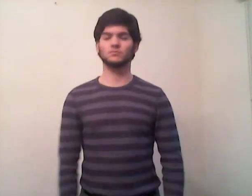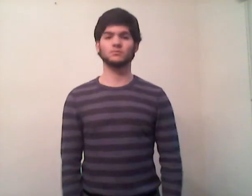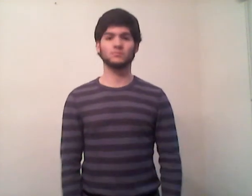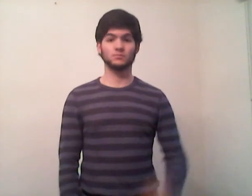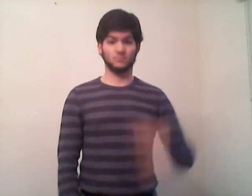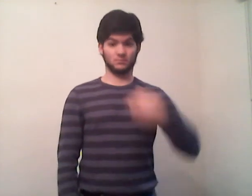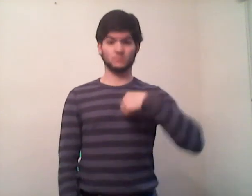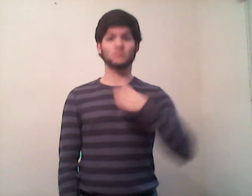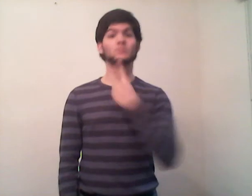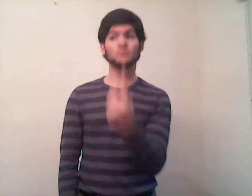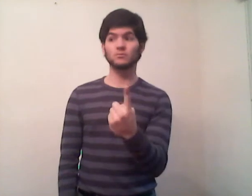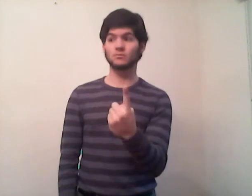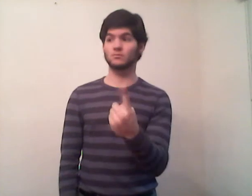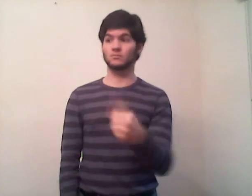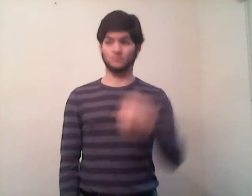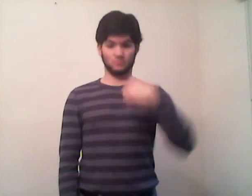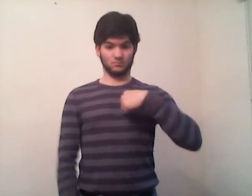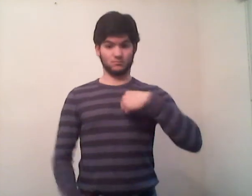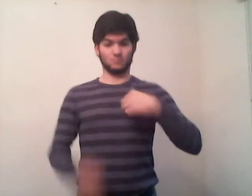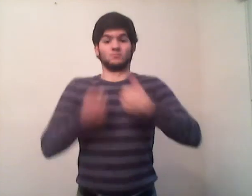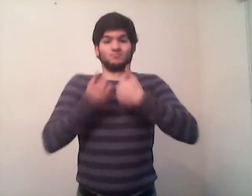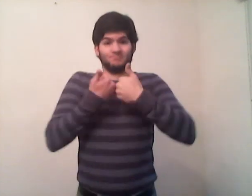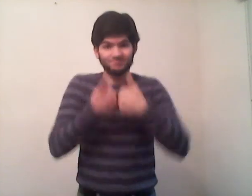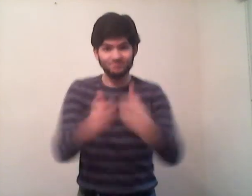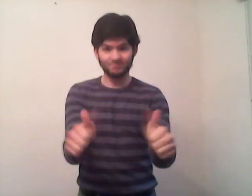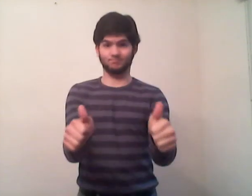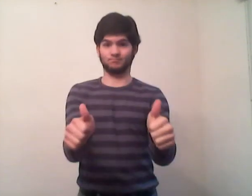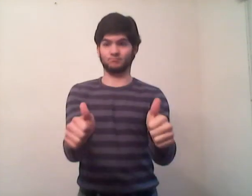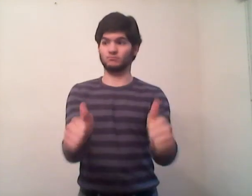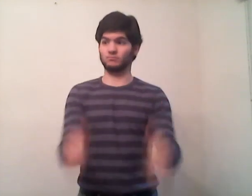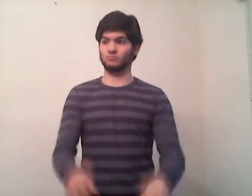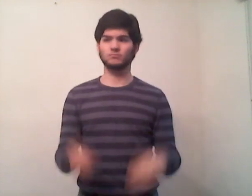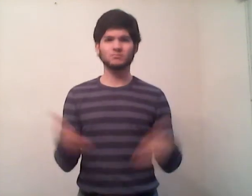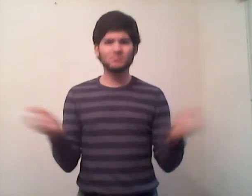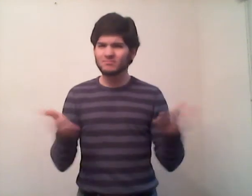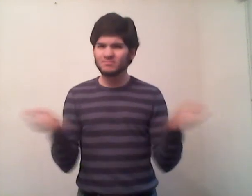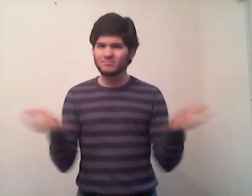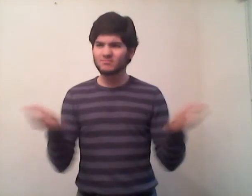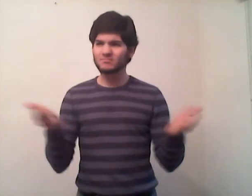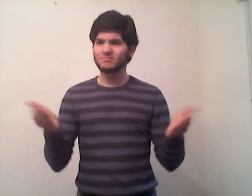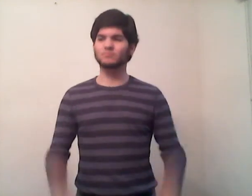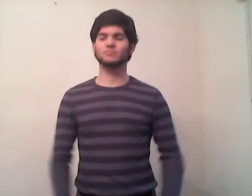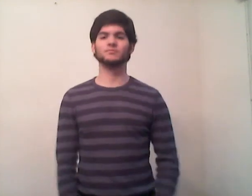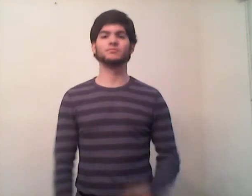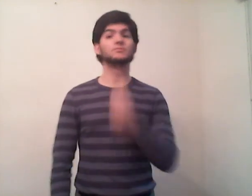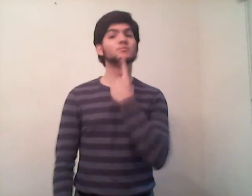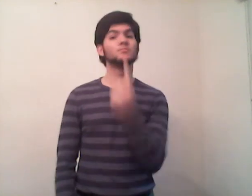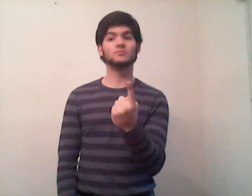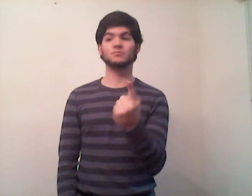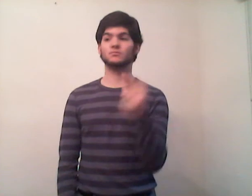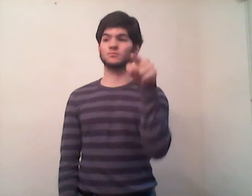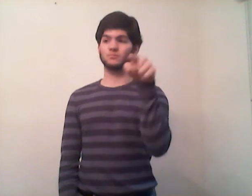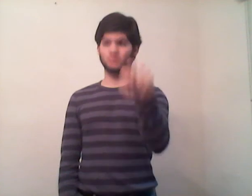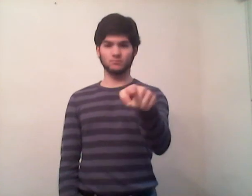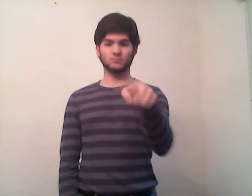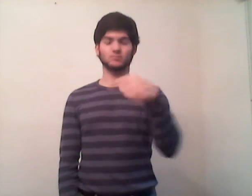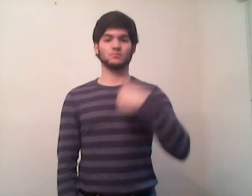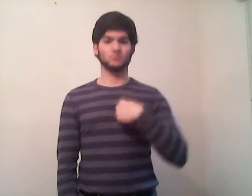At least I could say that I tried To tell you a whole